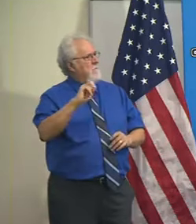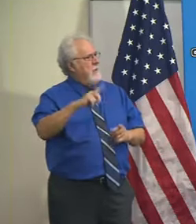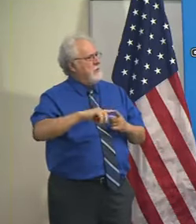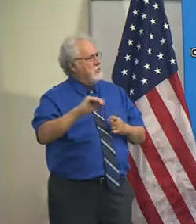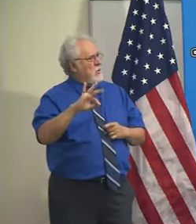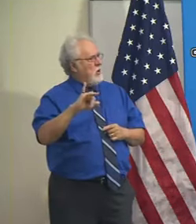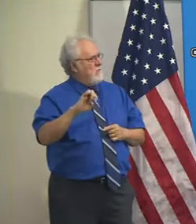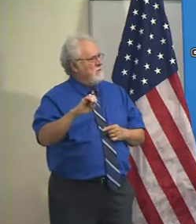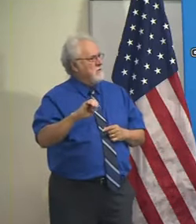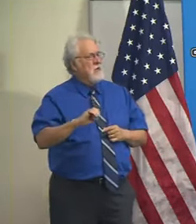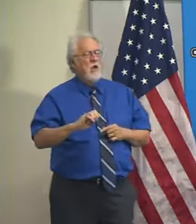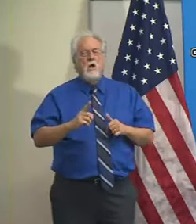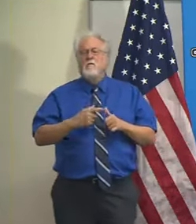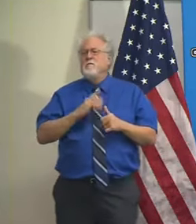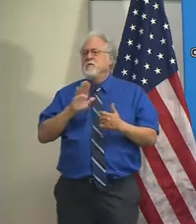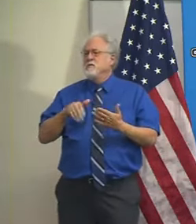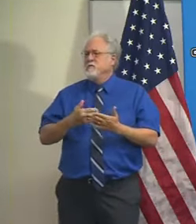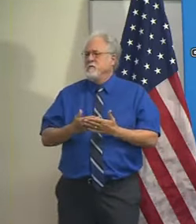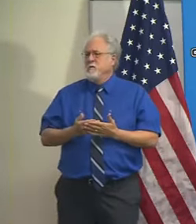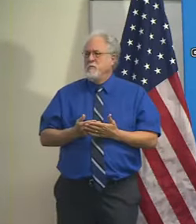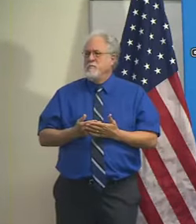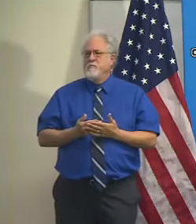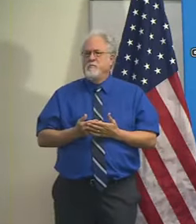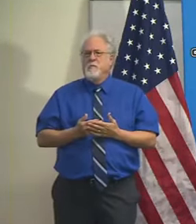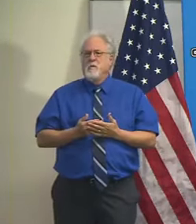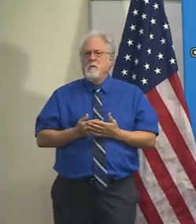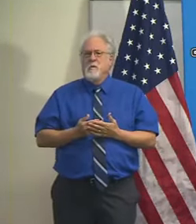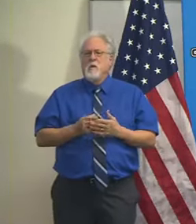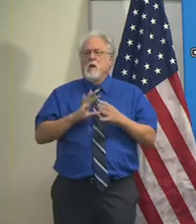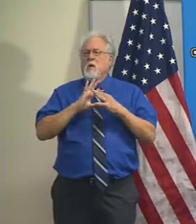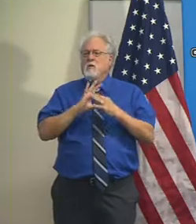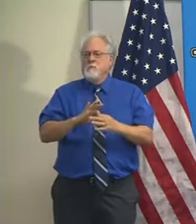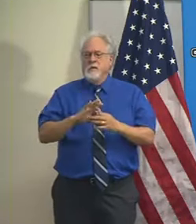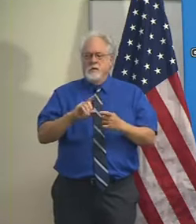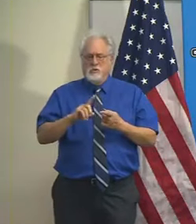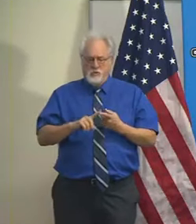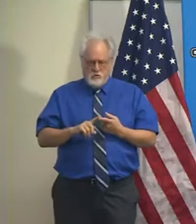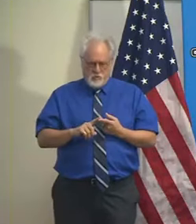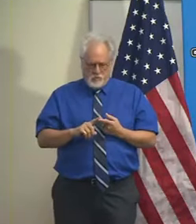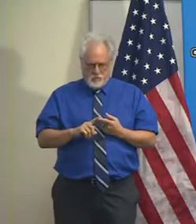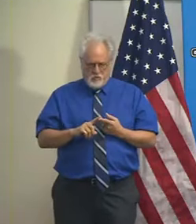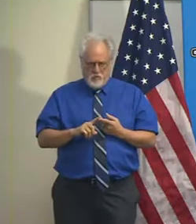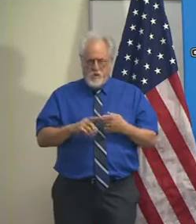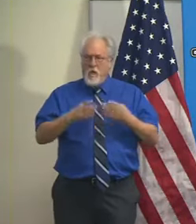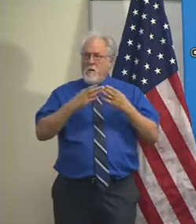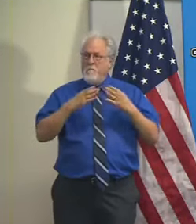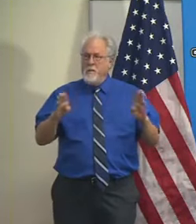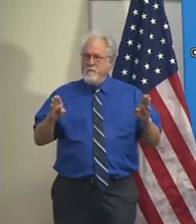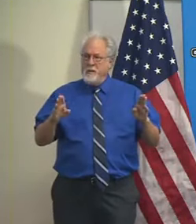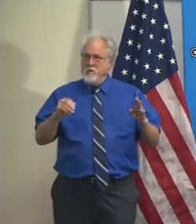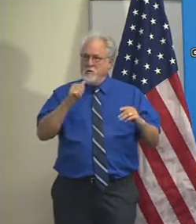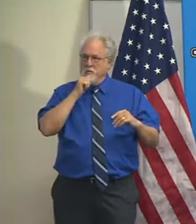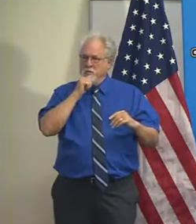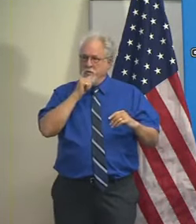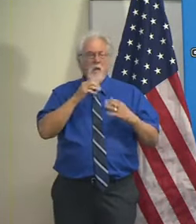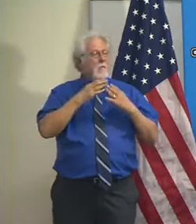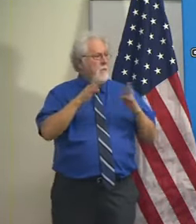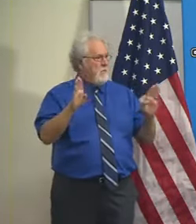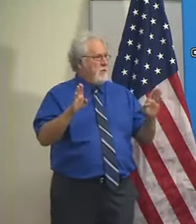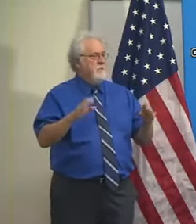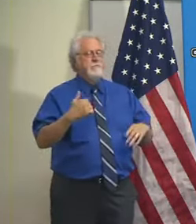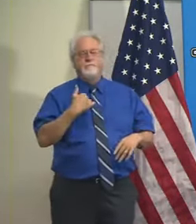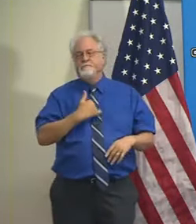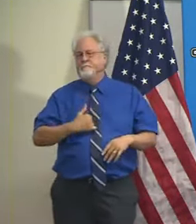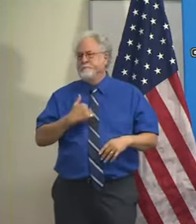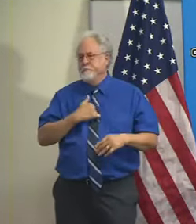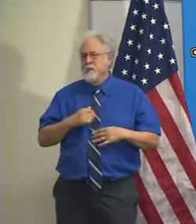Yeah. Well, well, first of all, uh, with respect to the public sector, the private sector, I'm